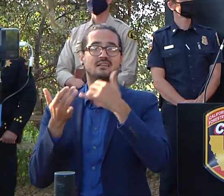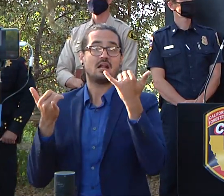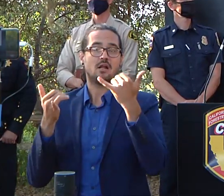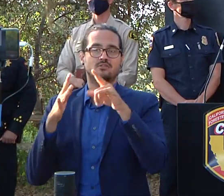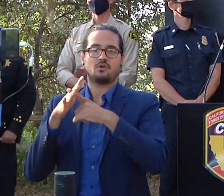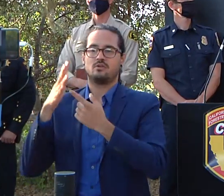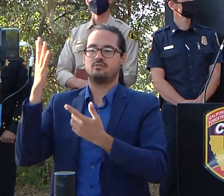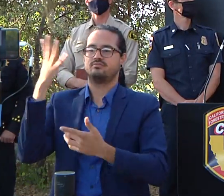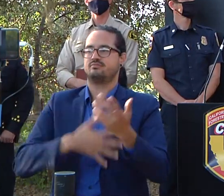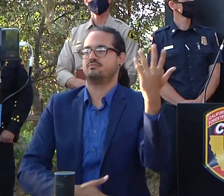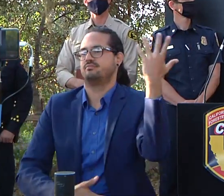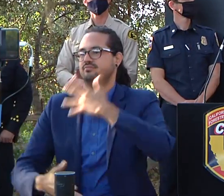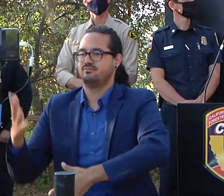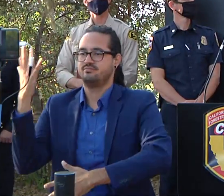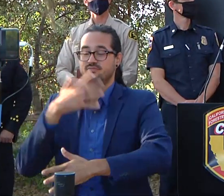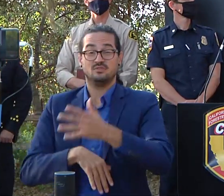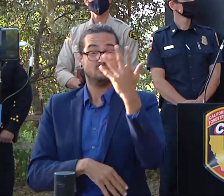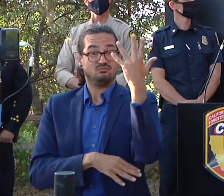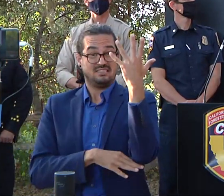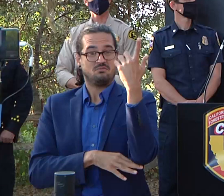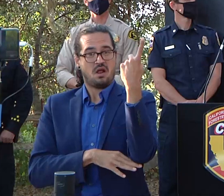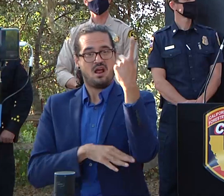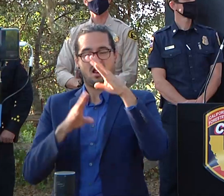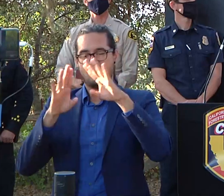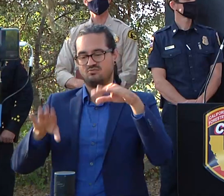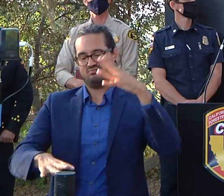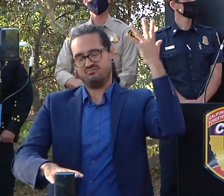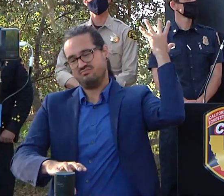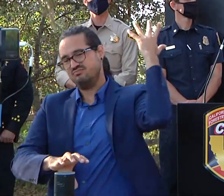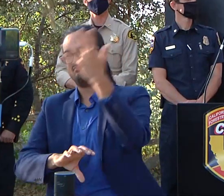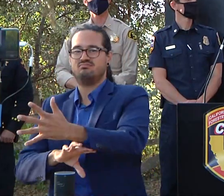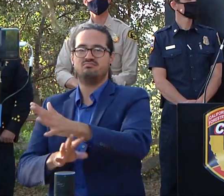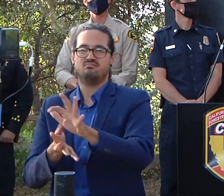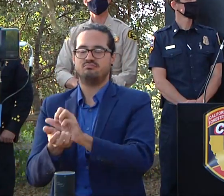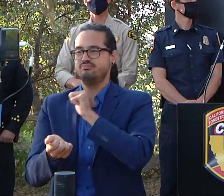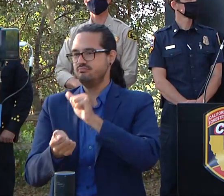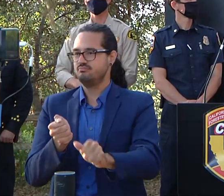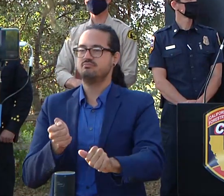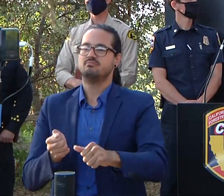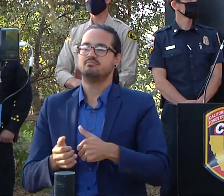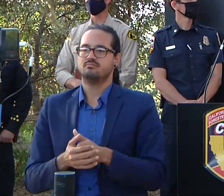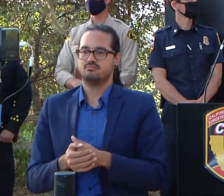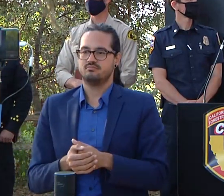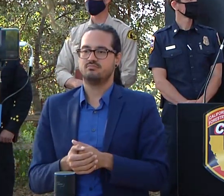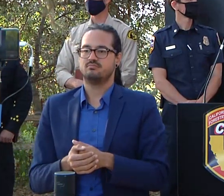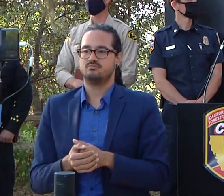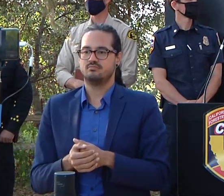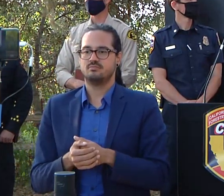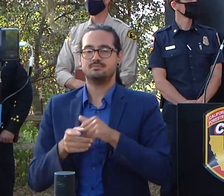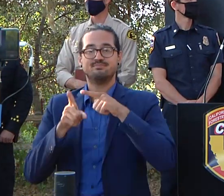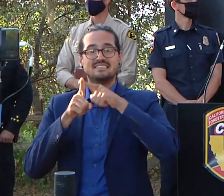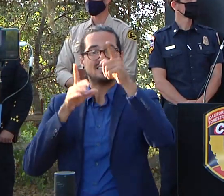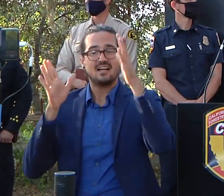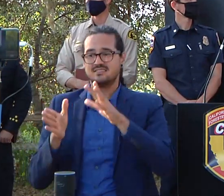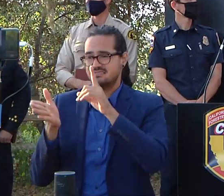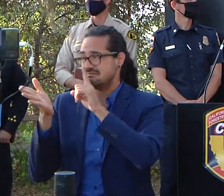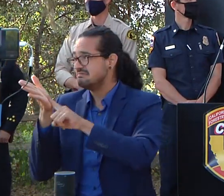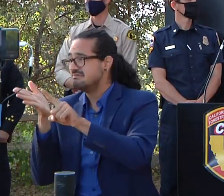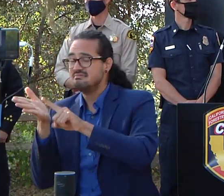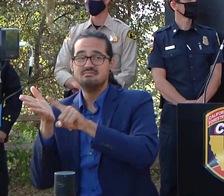destroyed a structure today we started putting some of our specialists in there to assess and start mitigating that issue